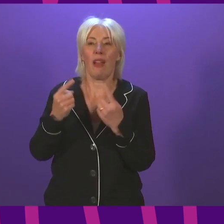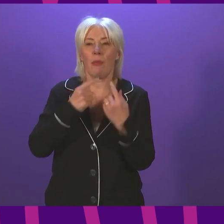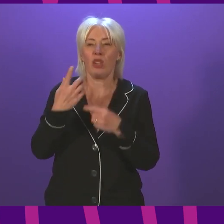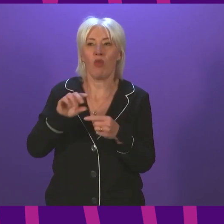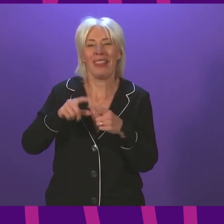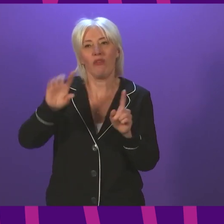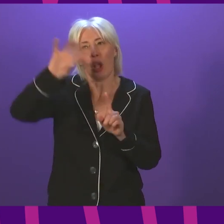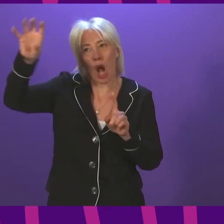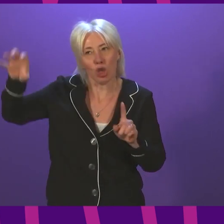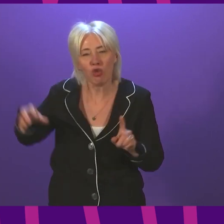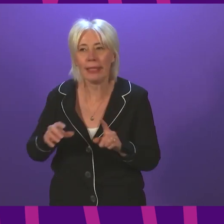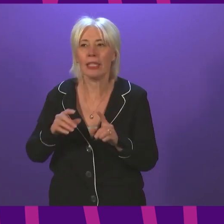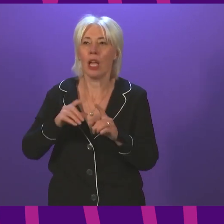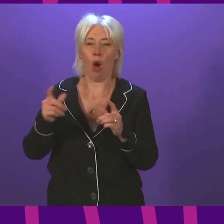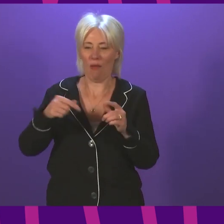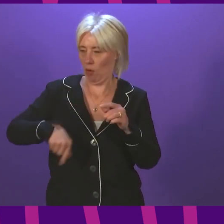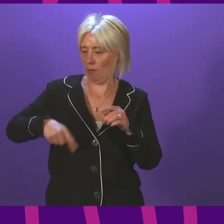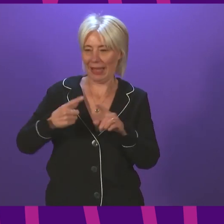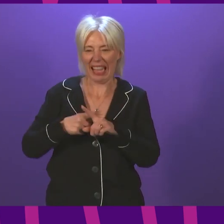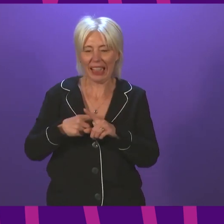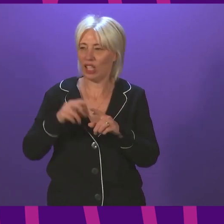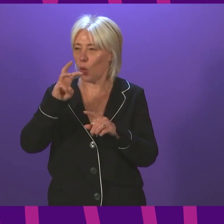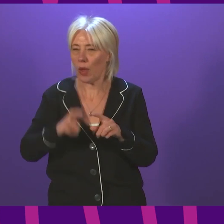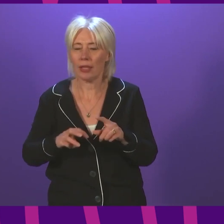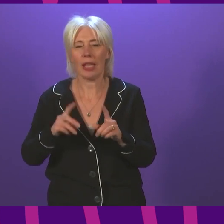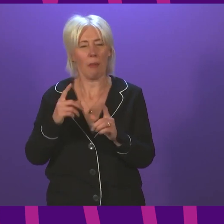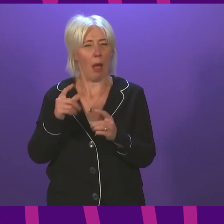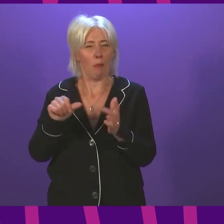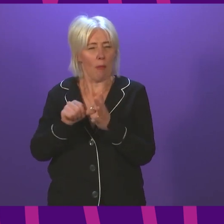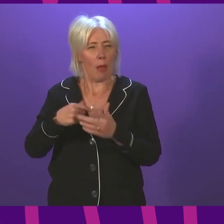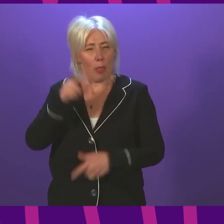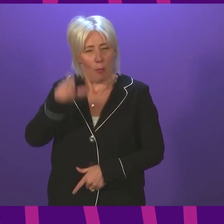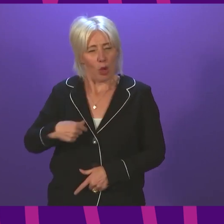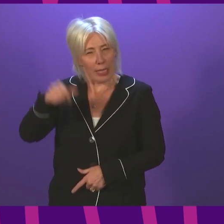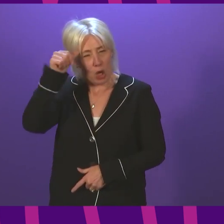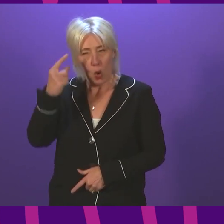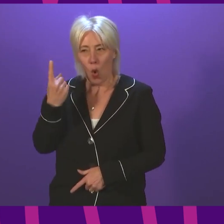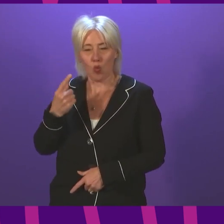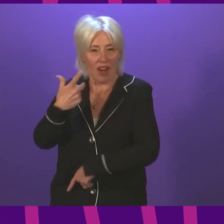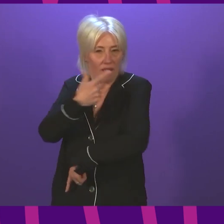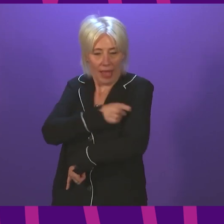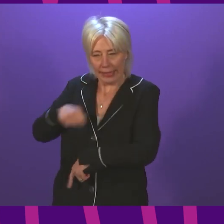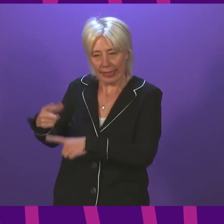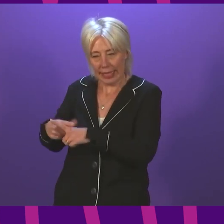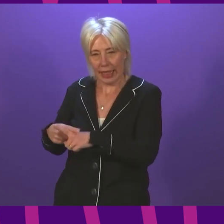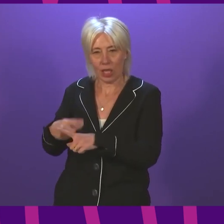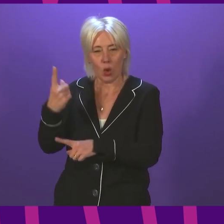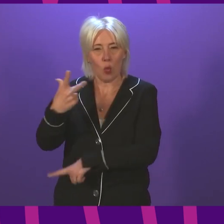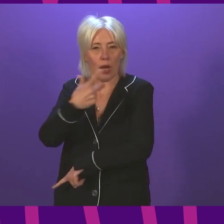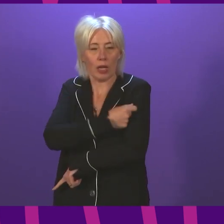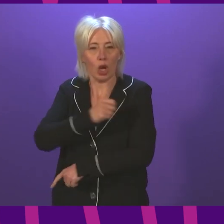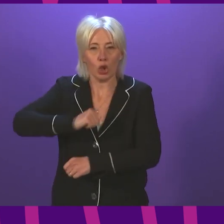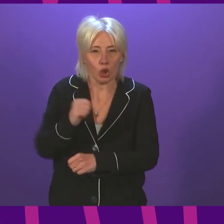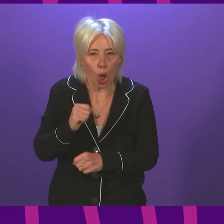to enable people like my constituent who received one vaccine in England and one vaccine in Scotland to obtain proof of their